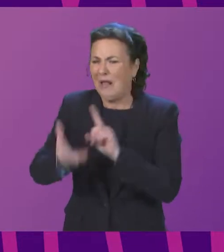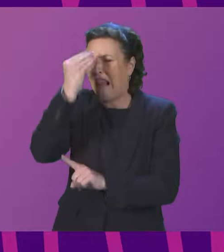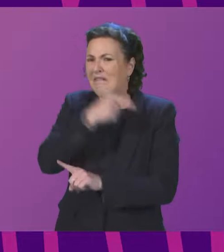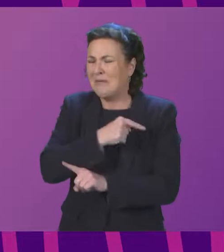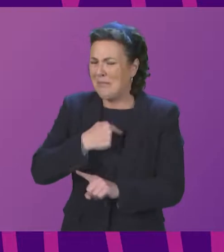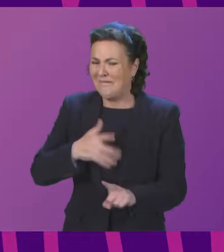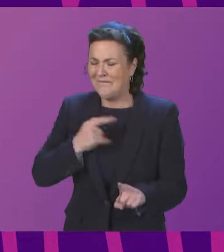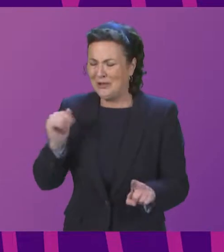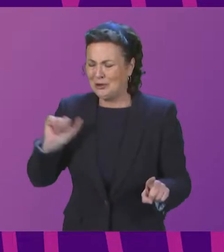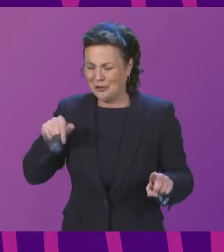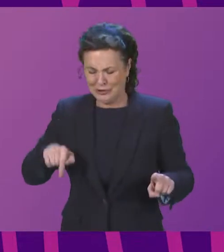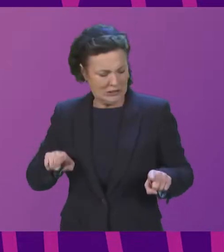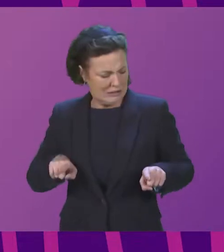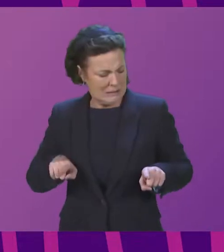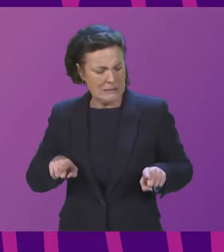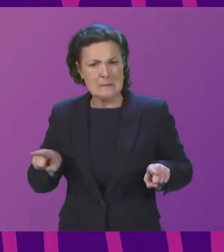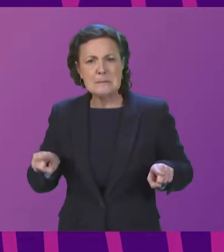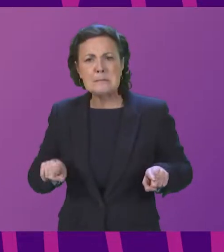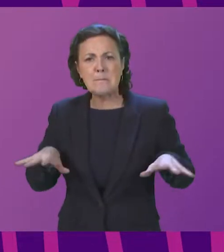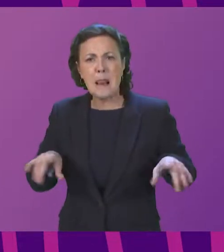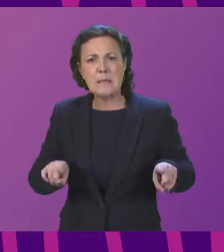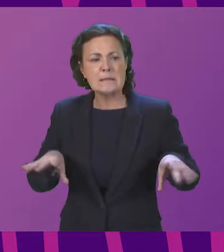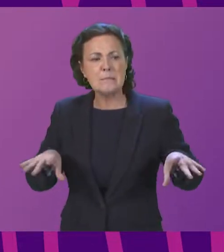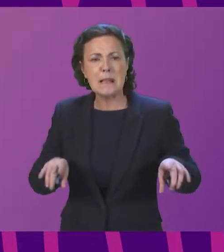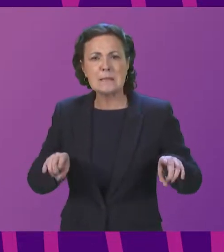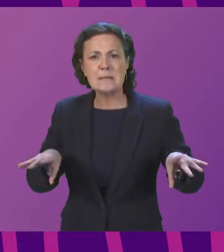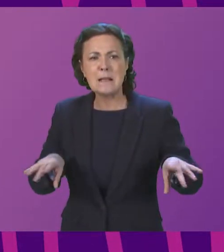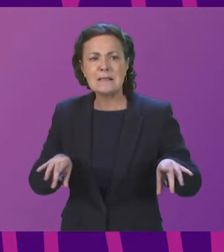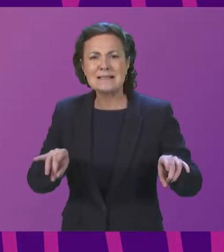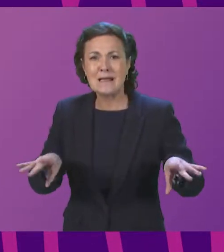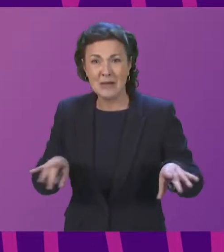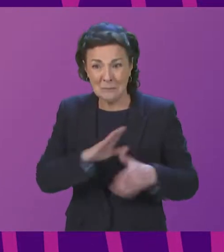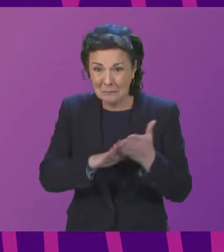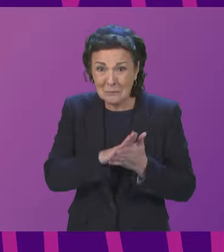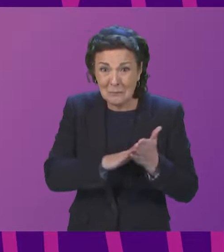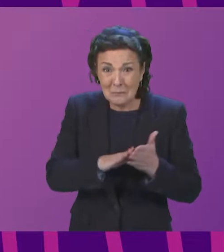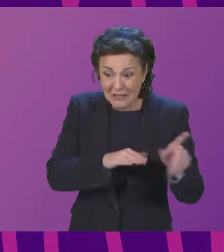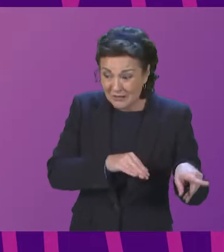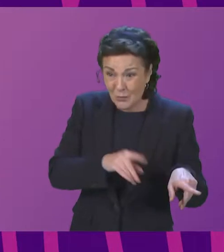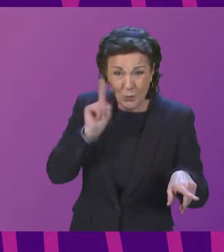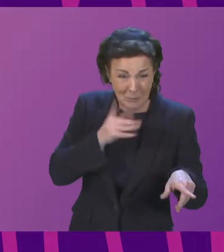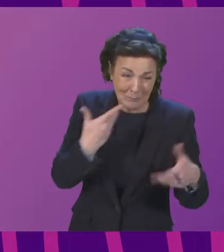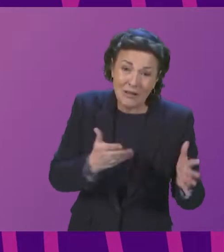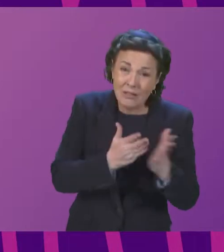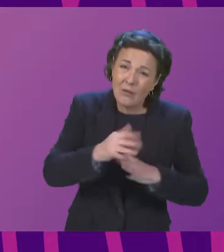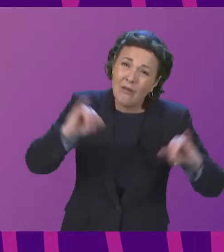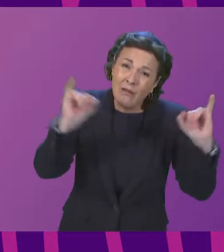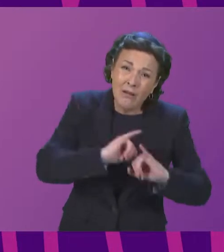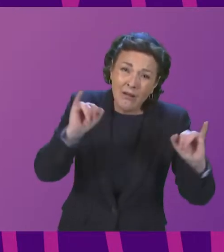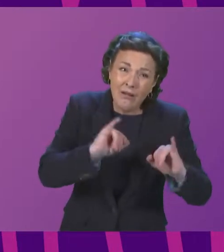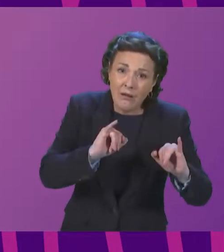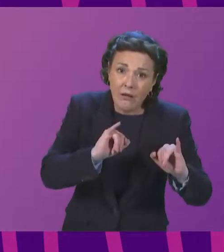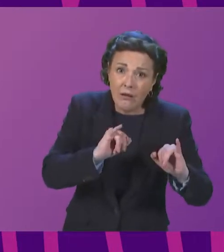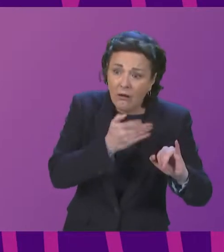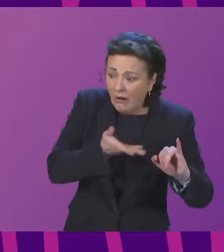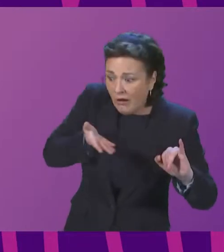failures uh and and we're putting these individuals uh through the trauma uh that happened uh to the women in the past uh and